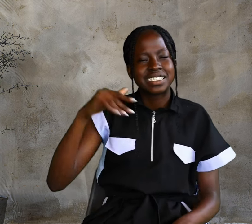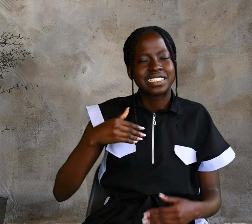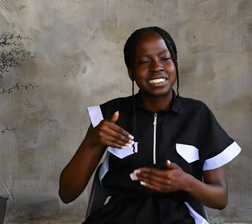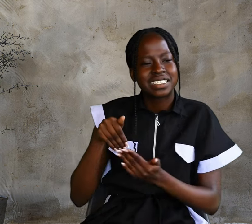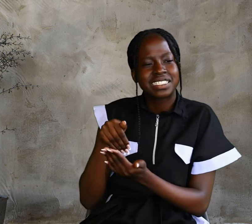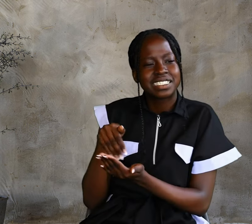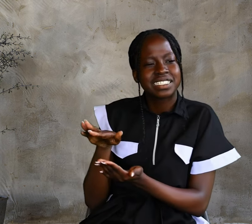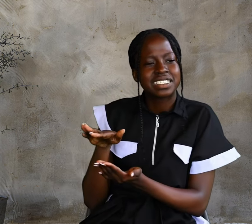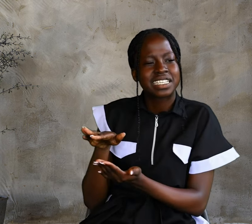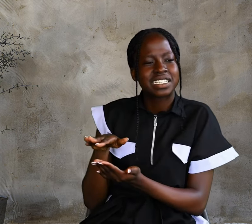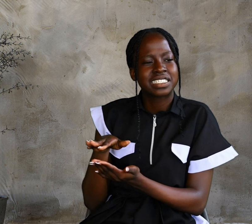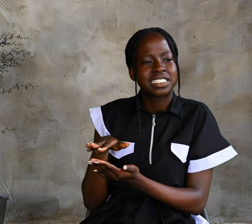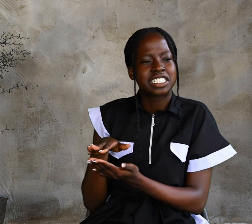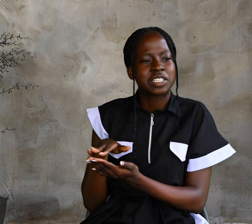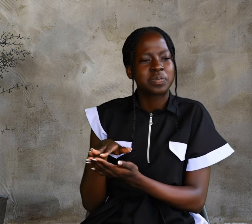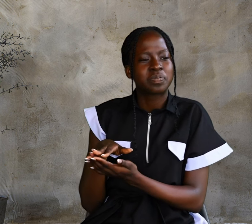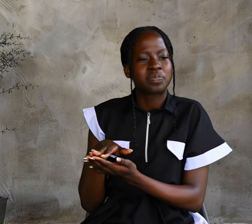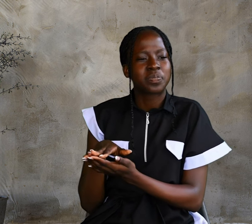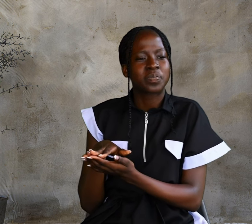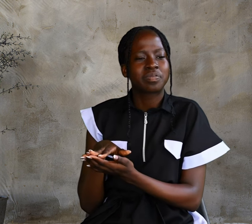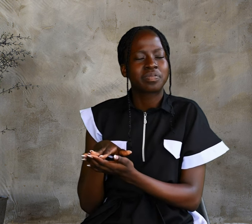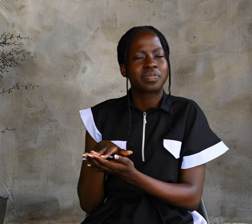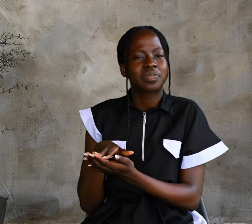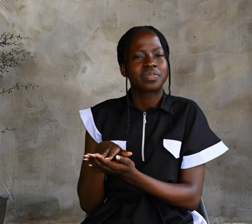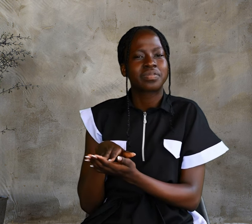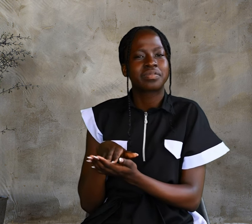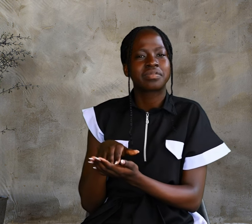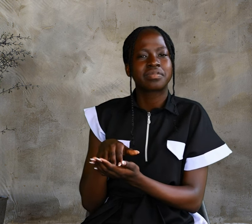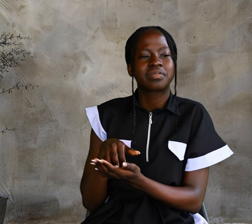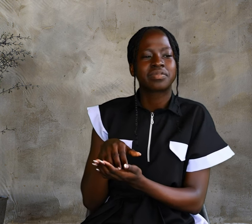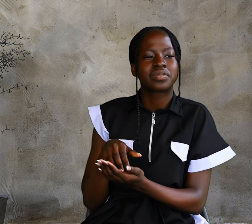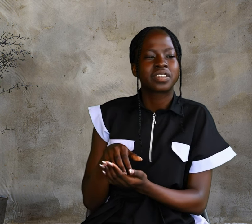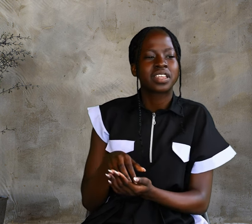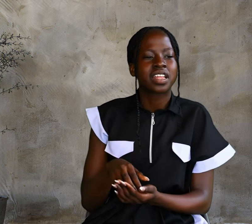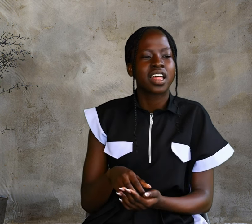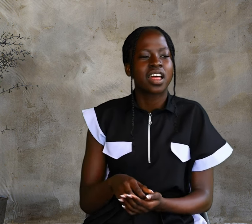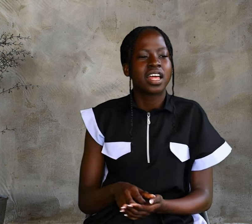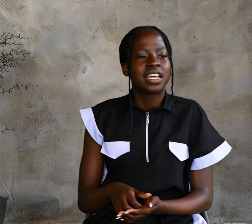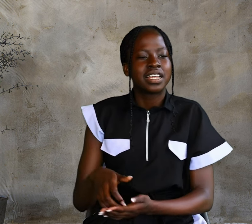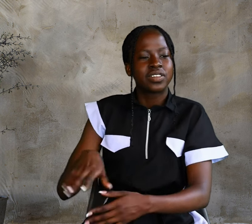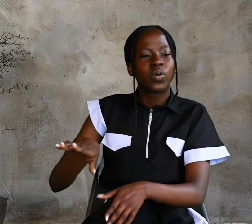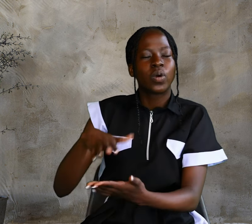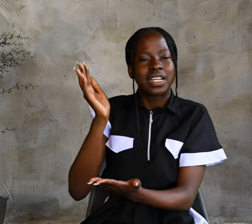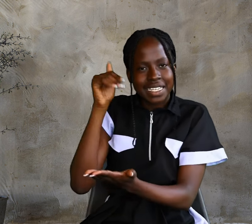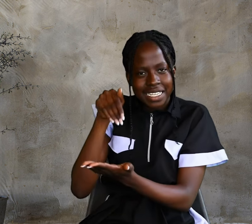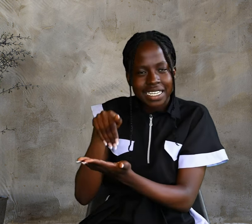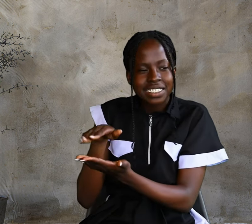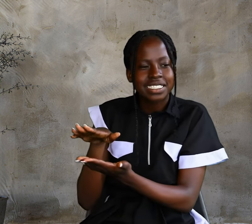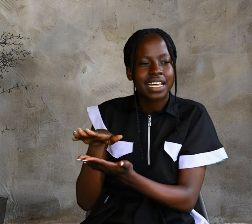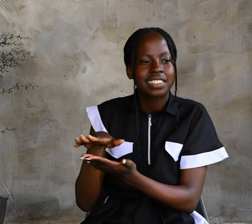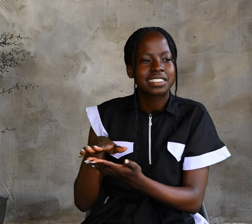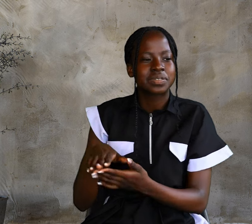Jesus answered, The work of God is this, to believe in the one he has sent.